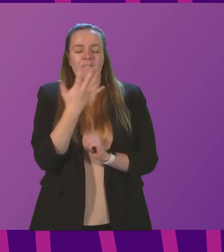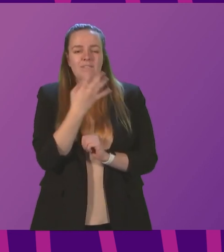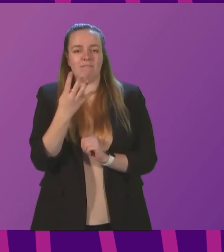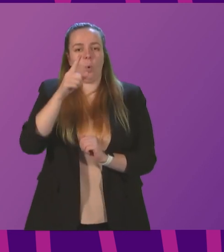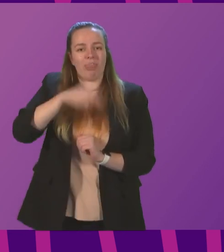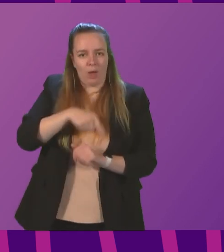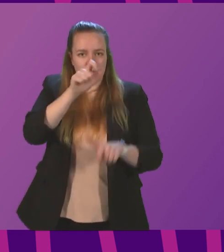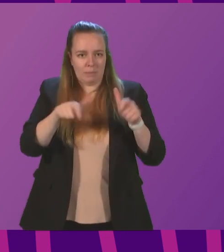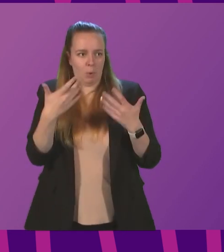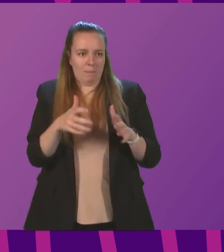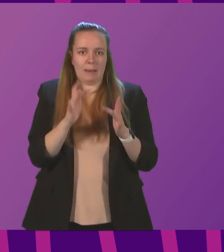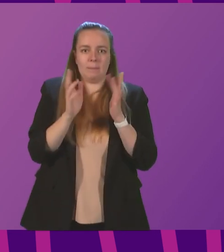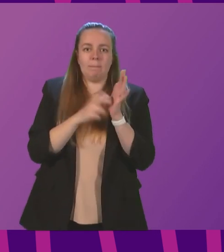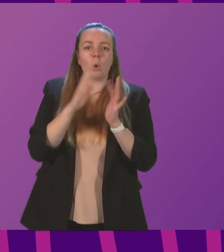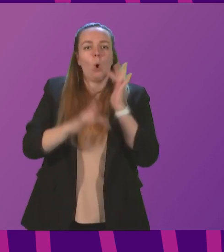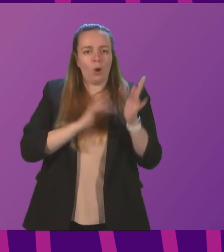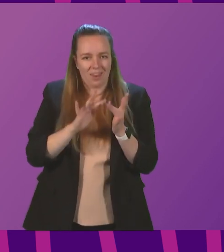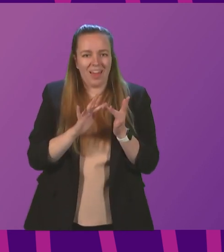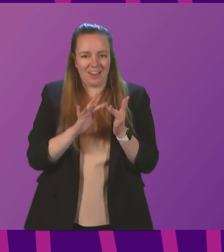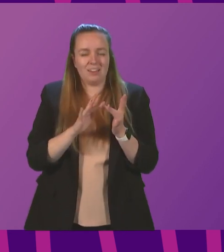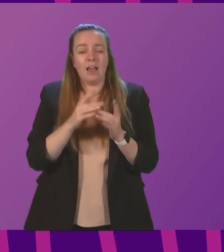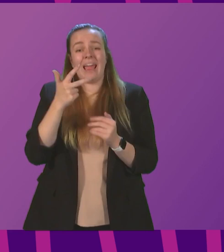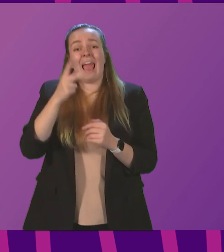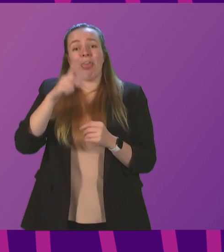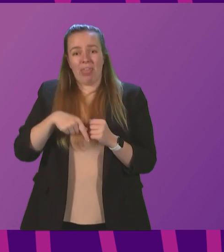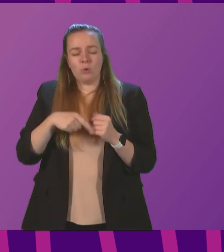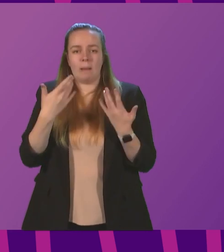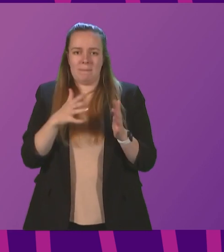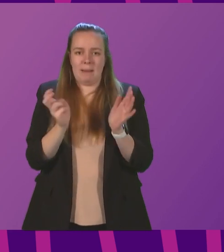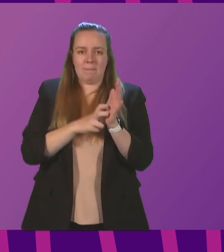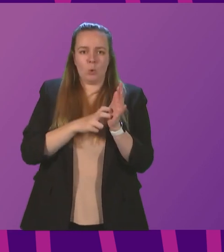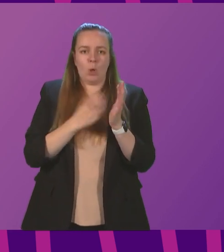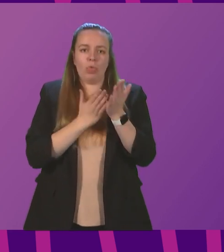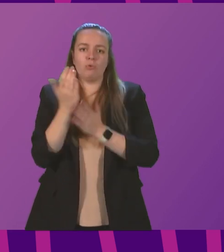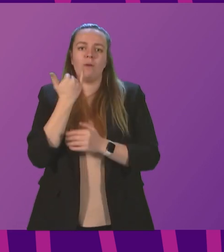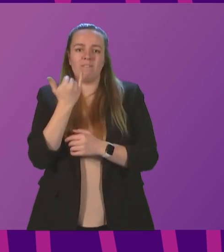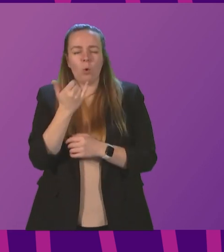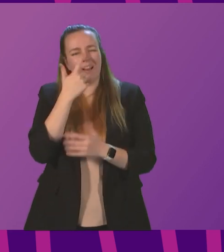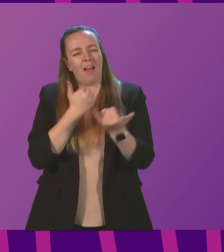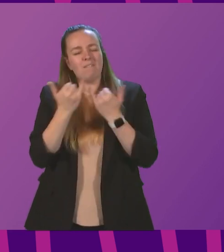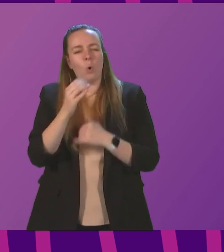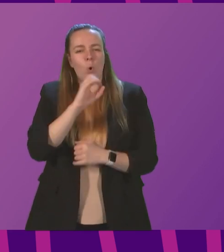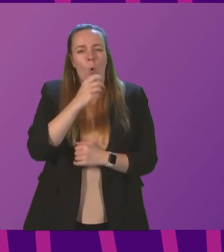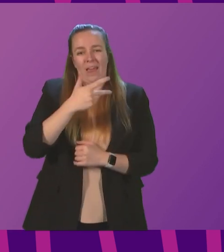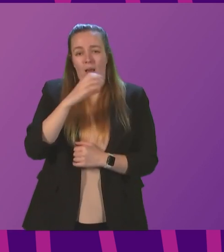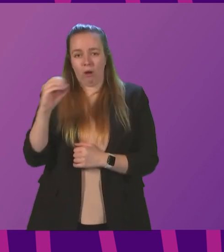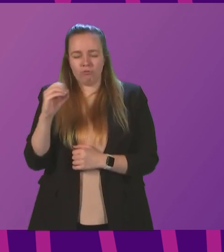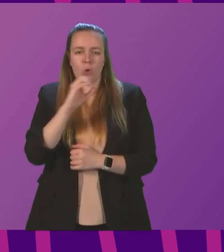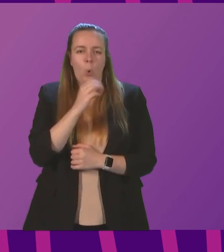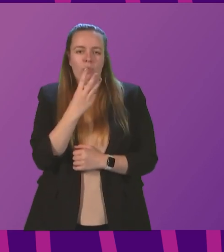bookings, and more than 8,000 people have made bookings through the national helpline, which can be called on 0800